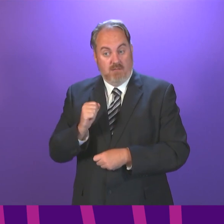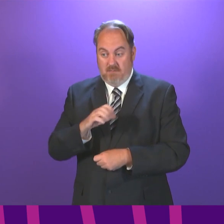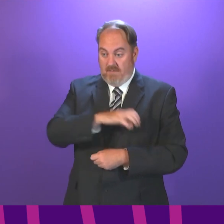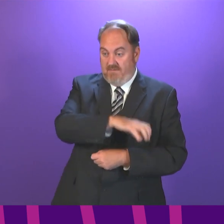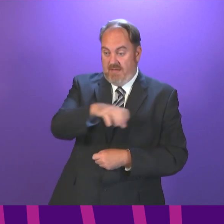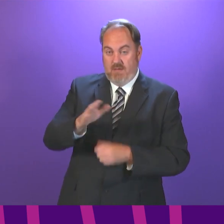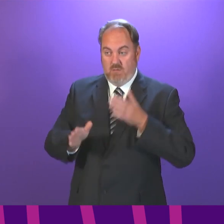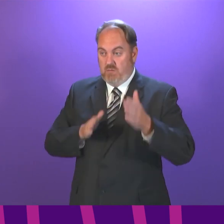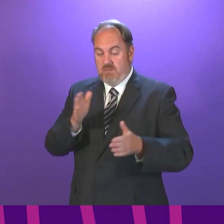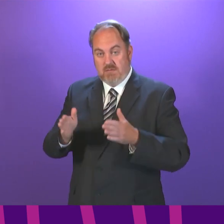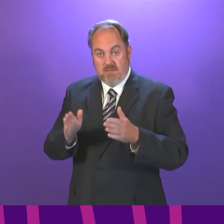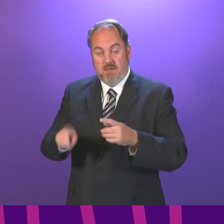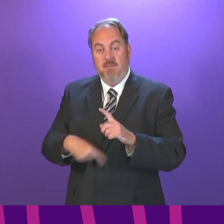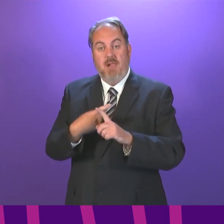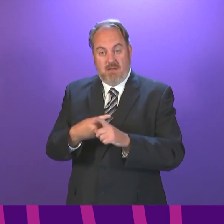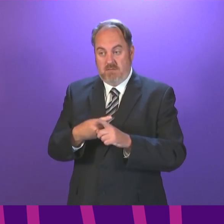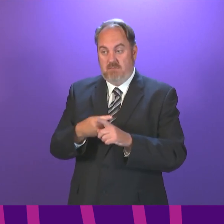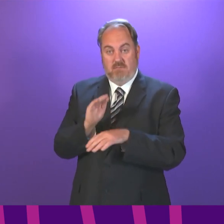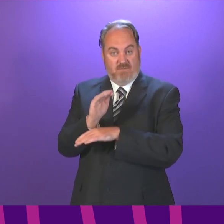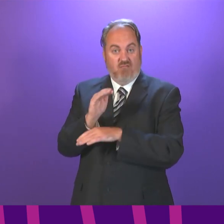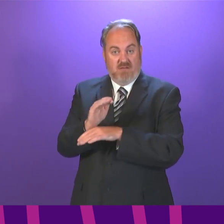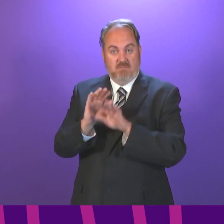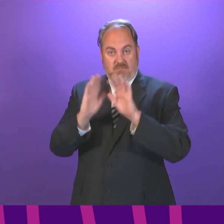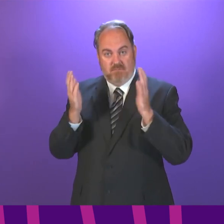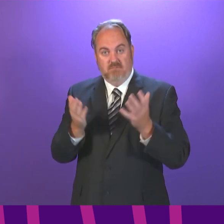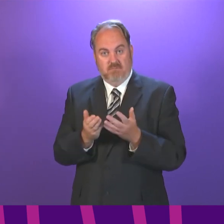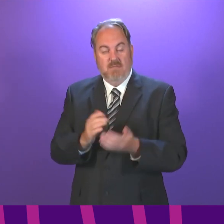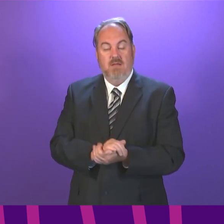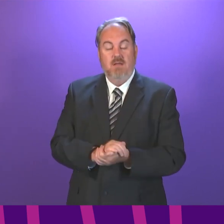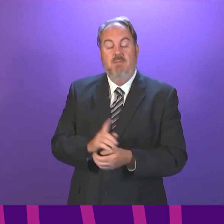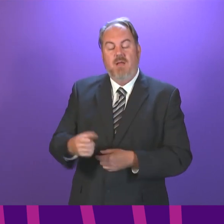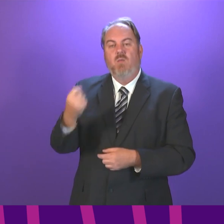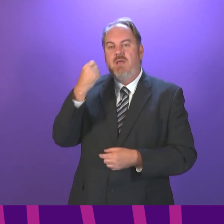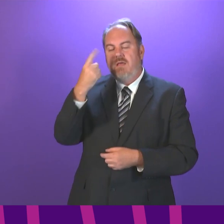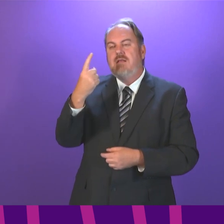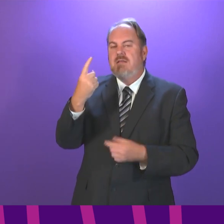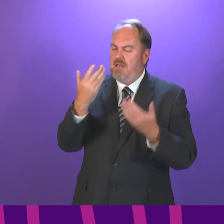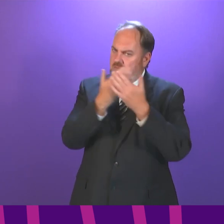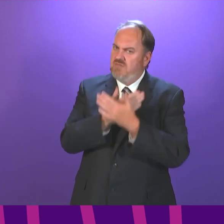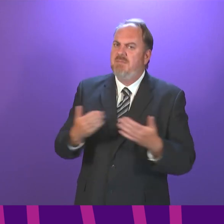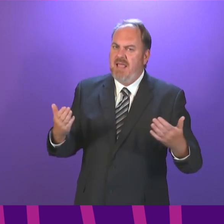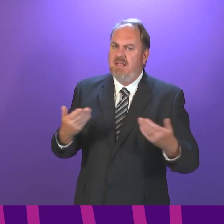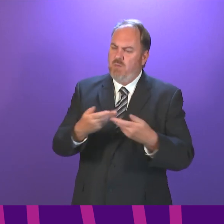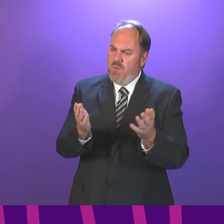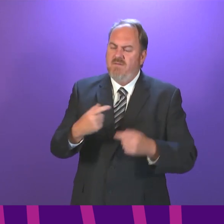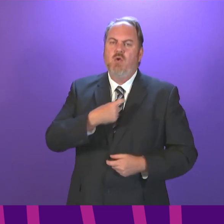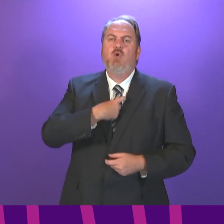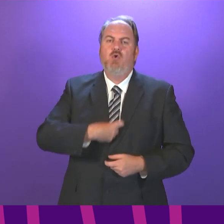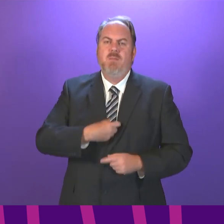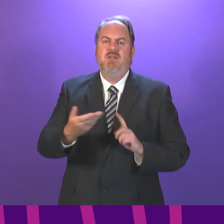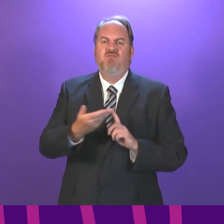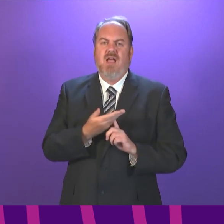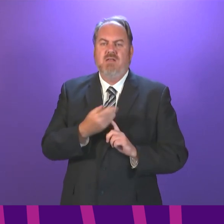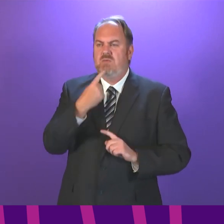Parliament that we do not underestimate the ethical, equity and human rights issues associated with COVID status